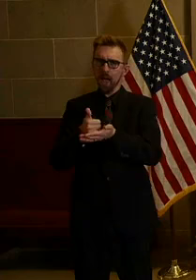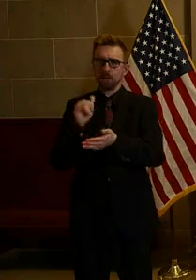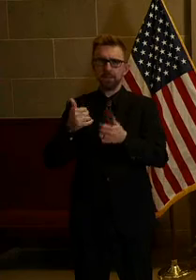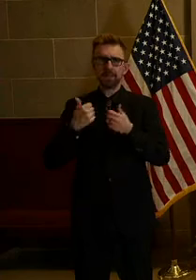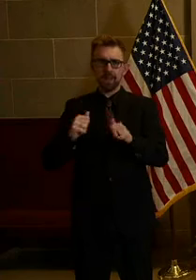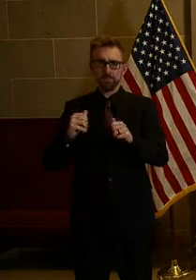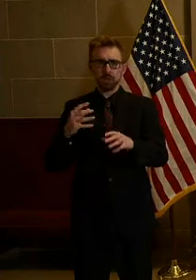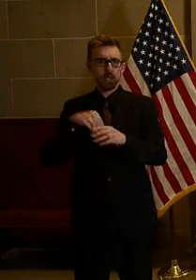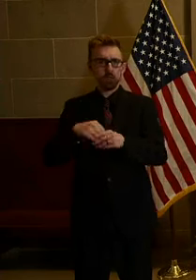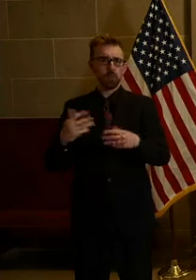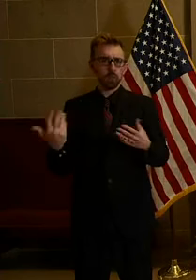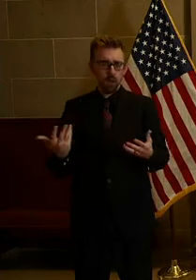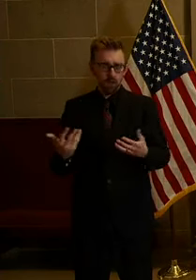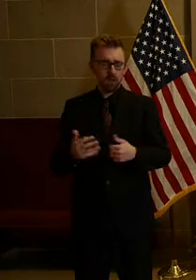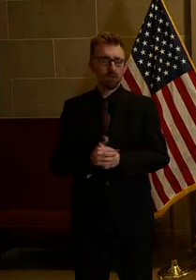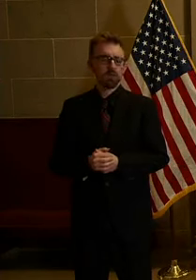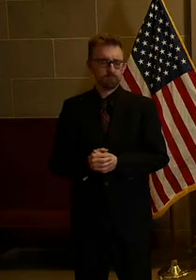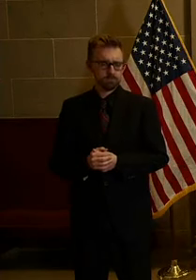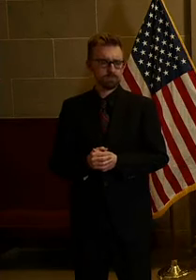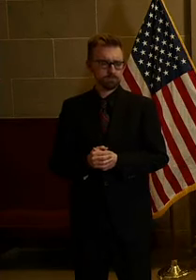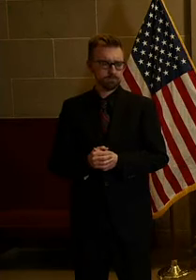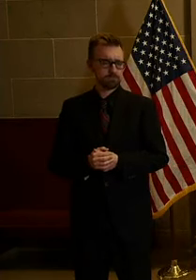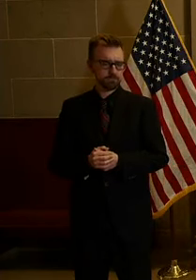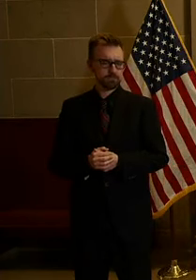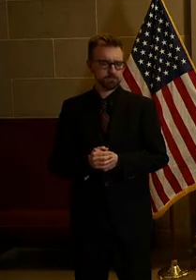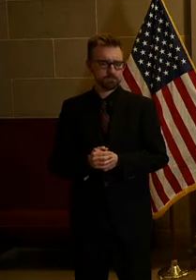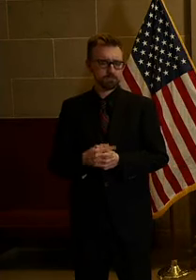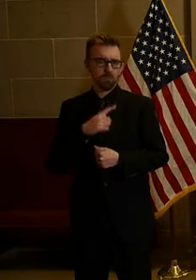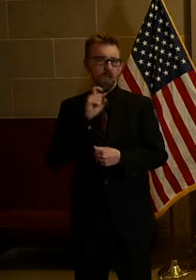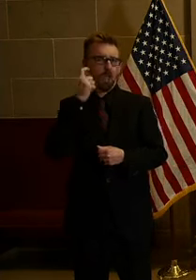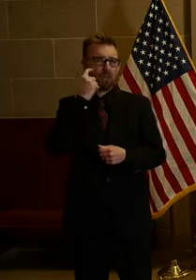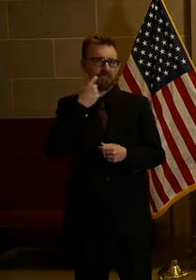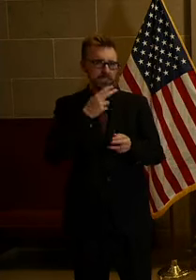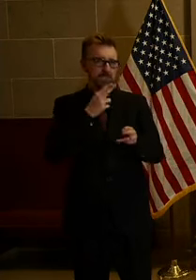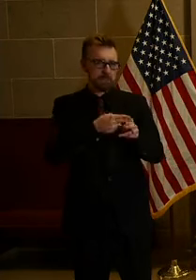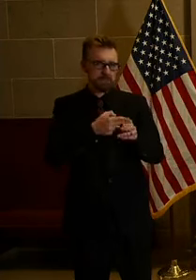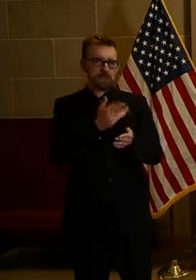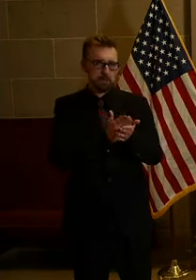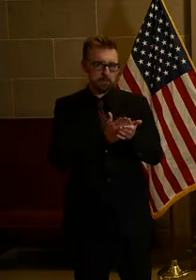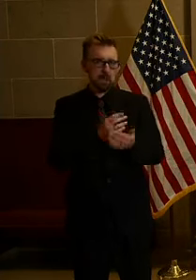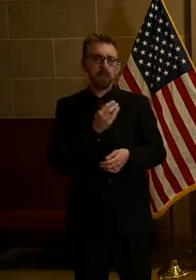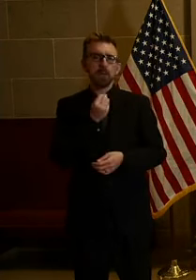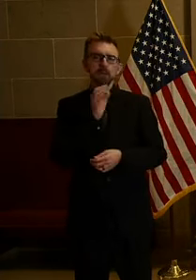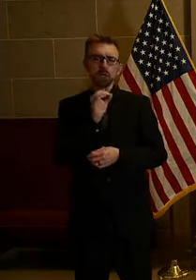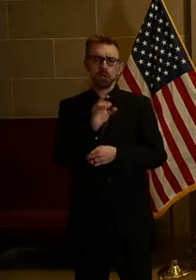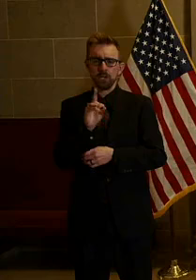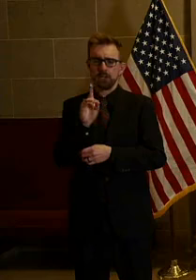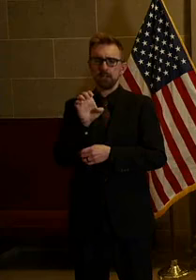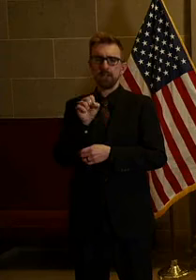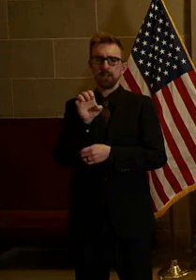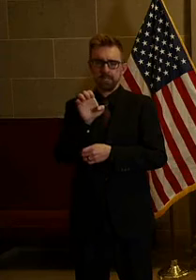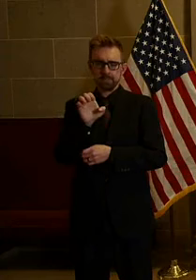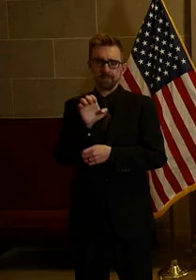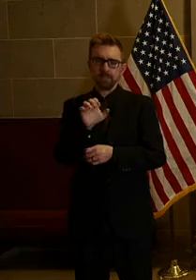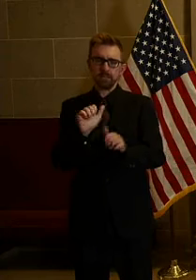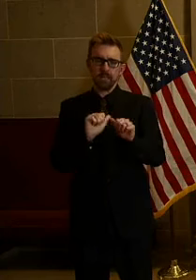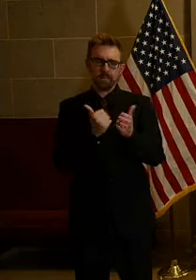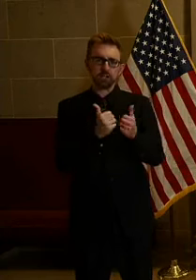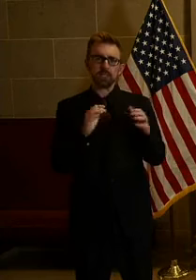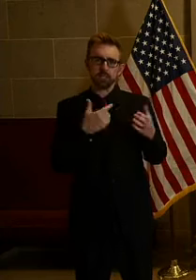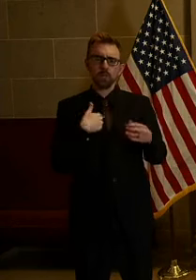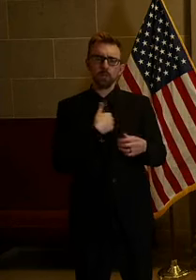include, and as Governor Parson has just touched on, the Missouri Department of Elementary and Secondary Education